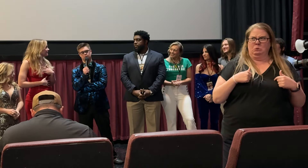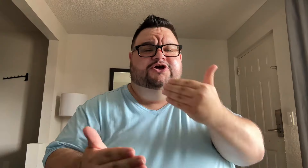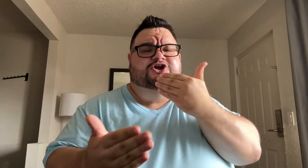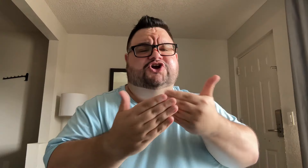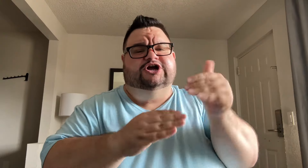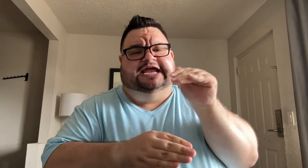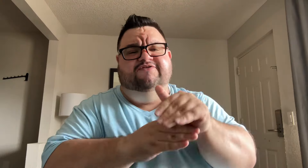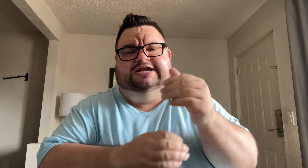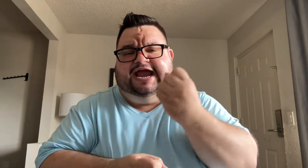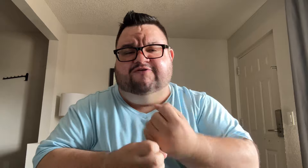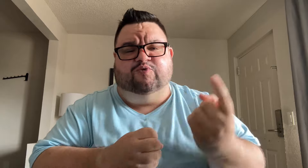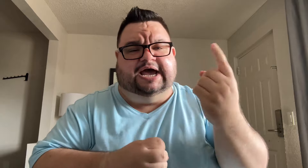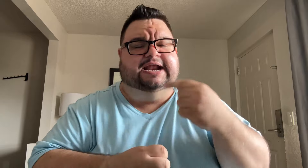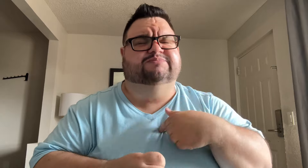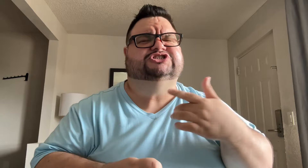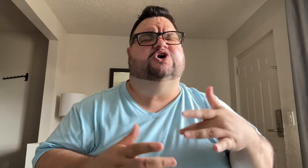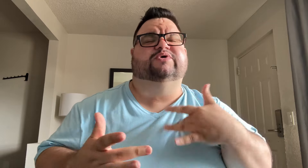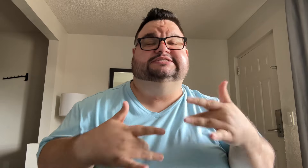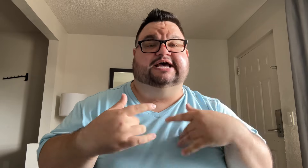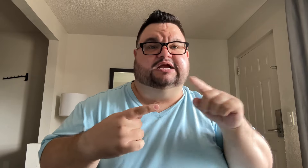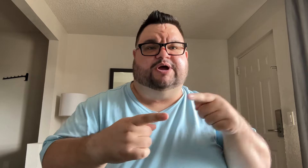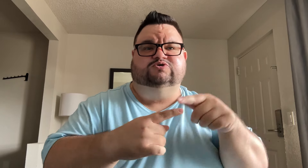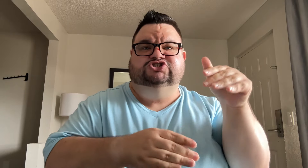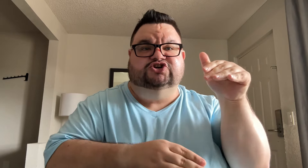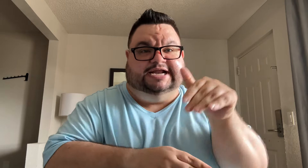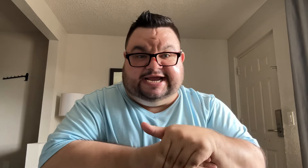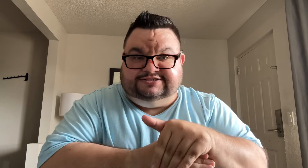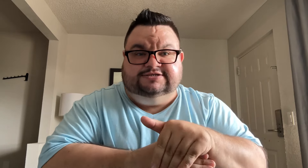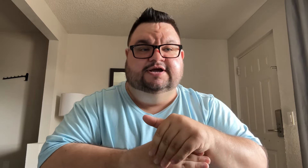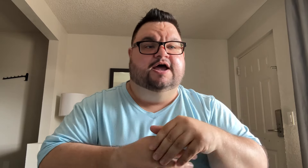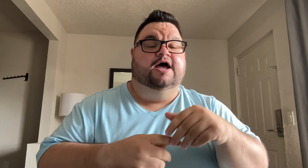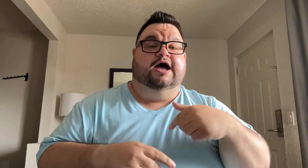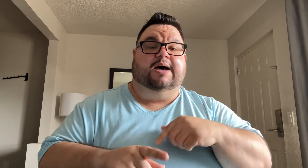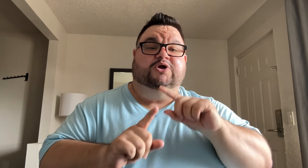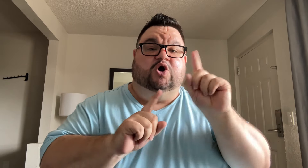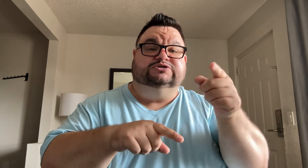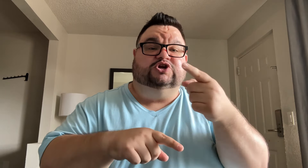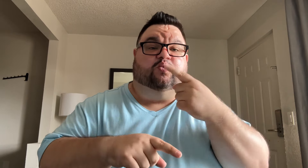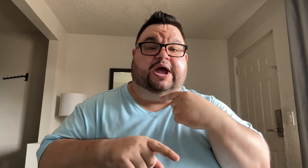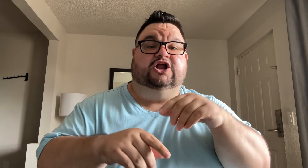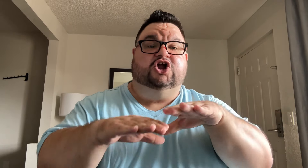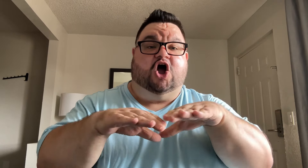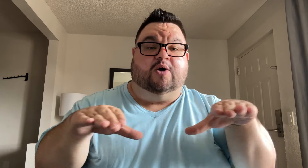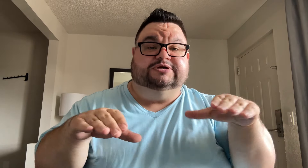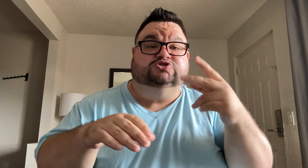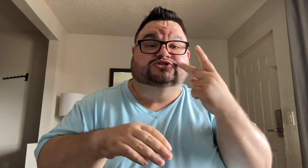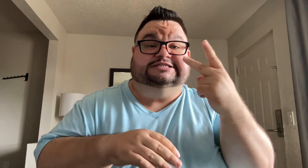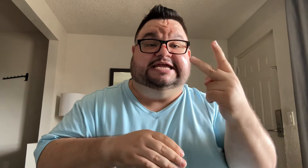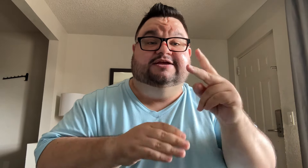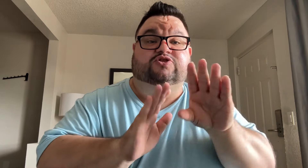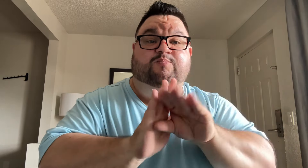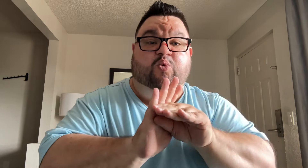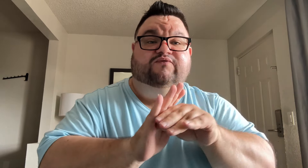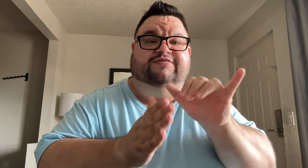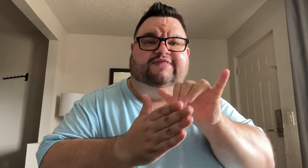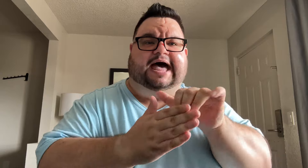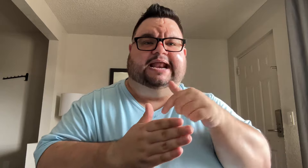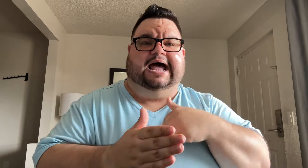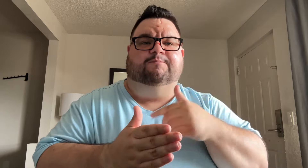Good evening everyone. I'm so excited about tonight. I'm going to the white carpet to see the movie that I'm